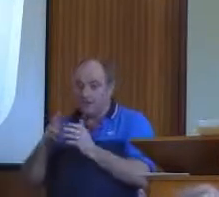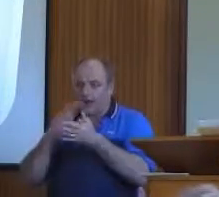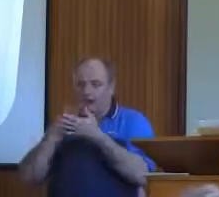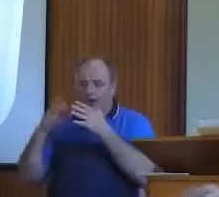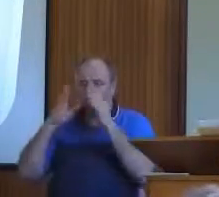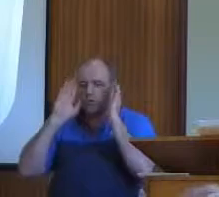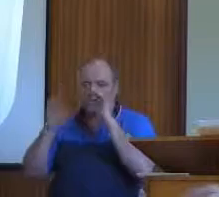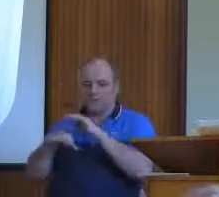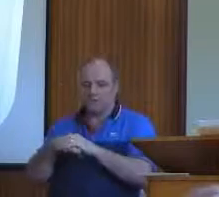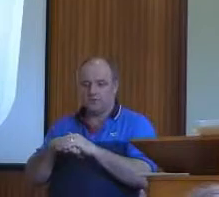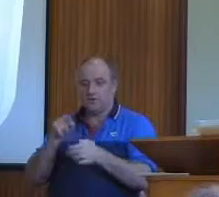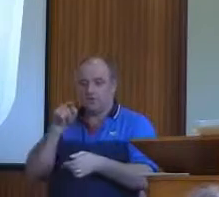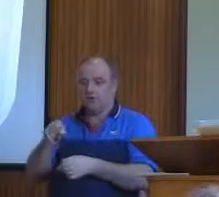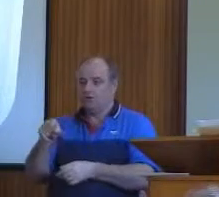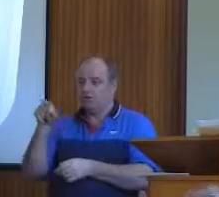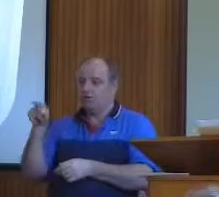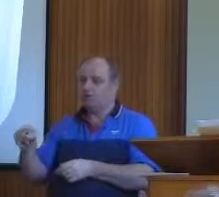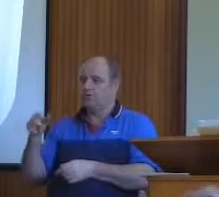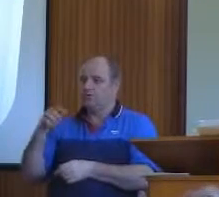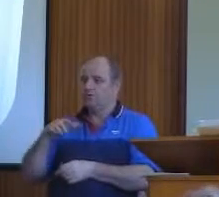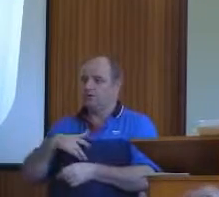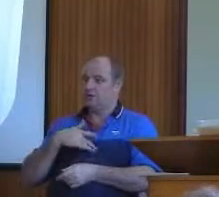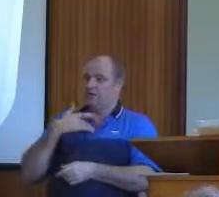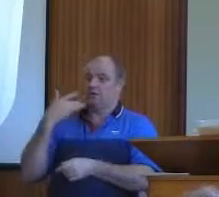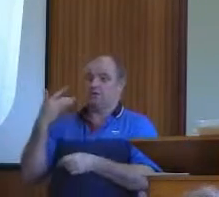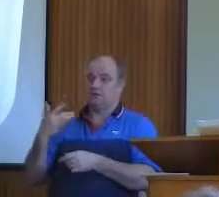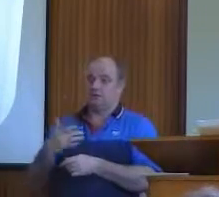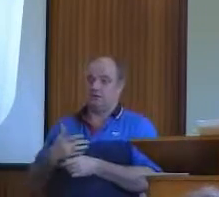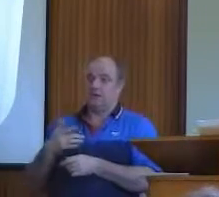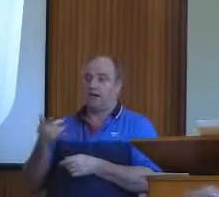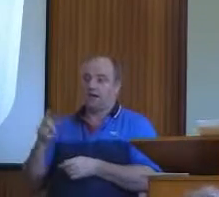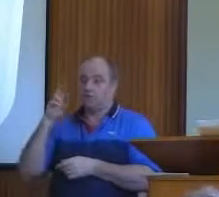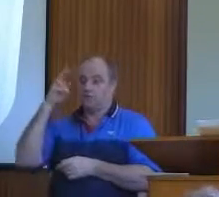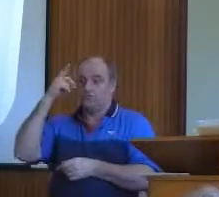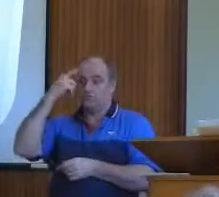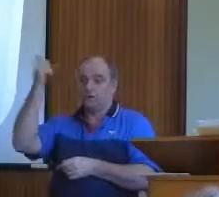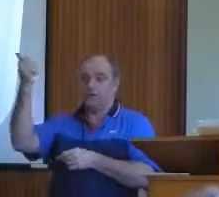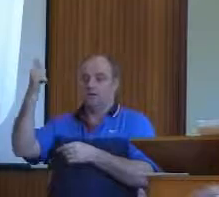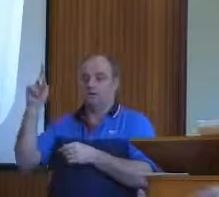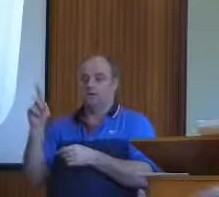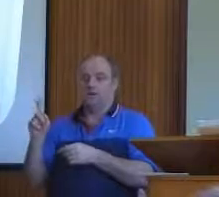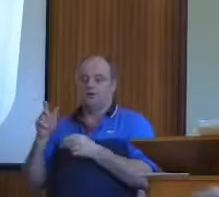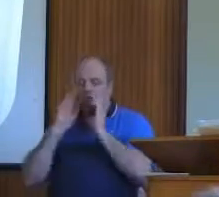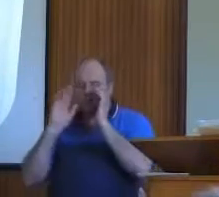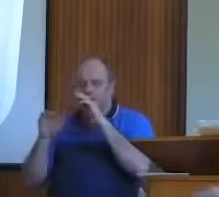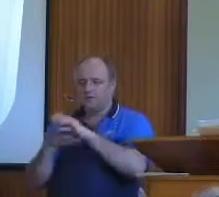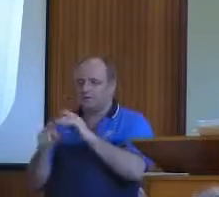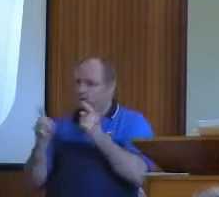for me. It's Christ for me. He's my Saviour, my Lord and King. I'm so happy I shan't and sing